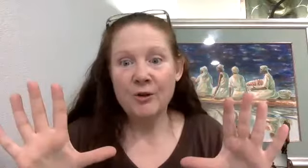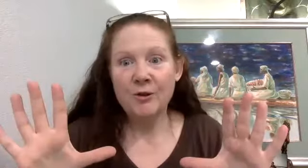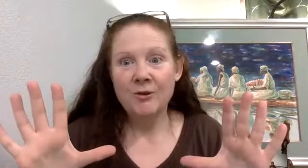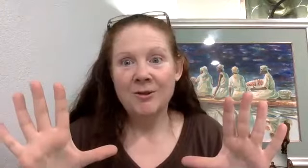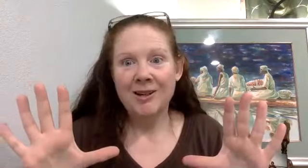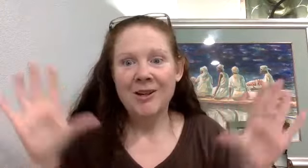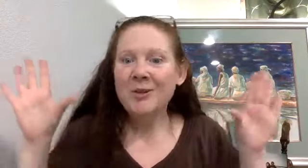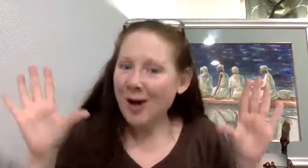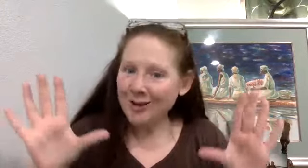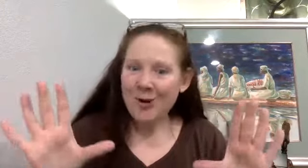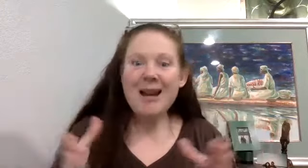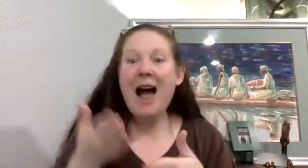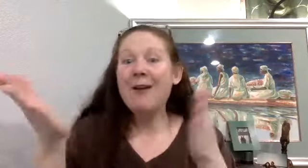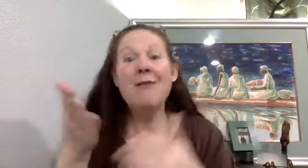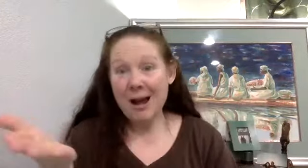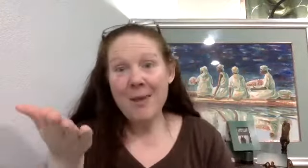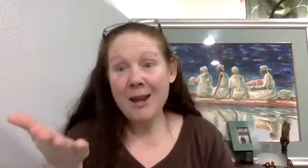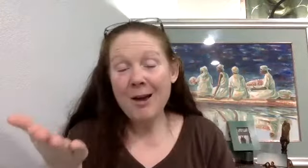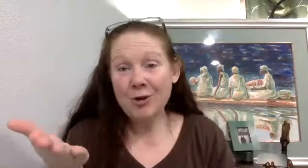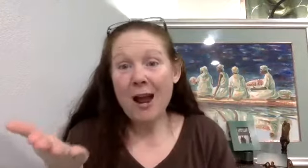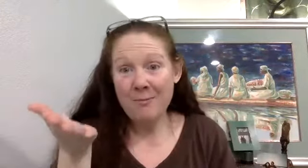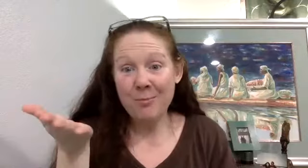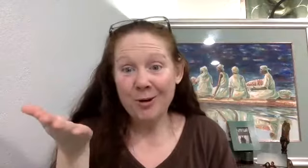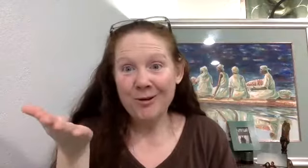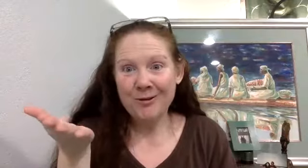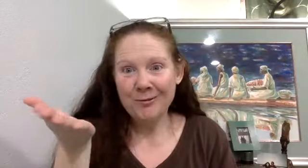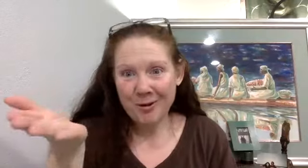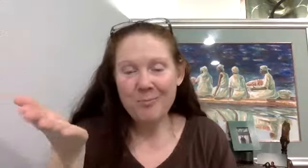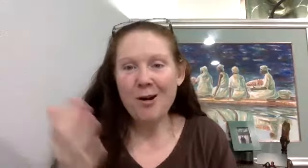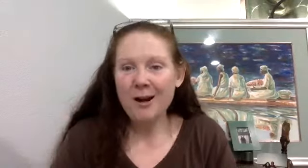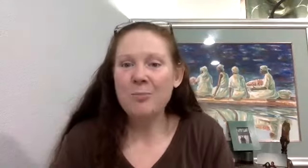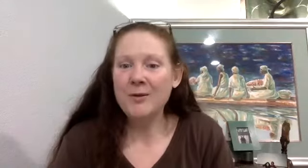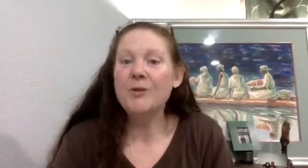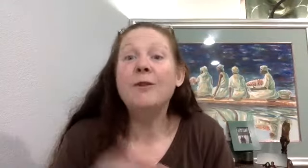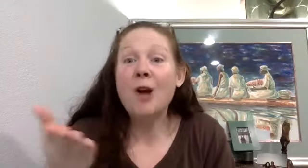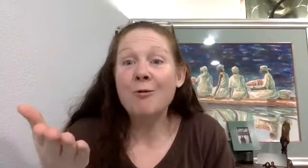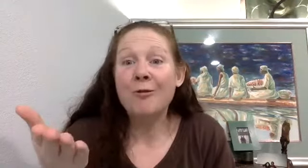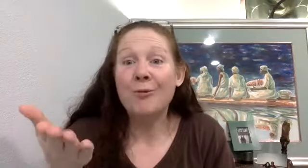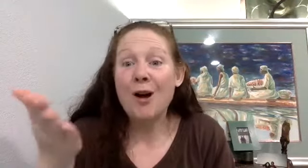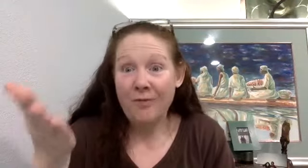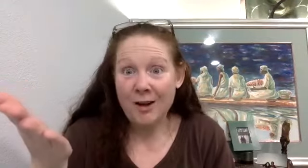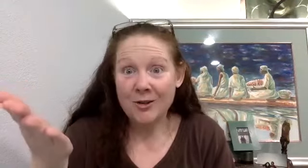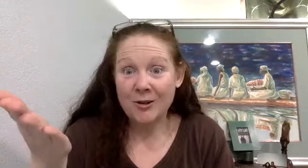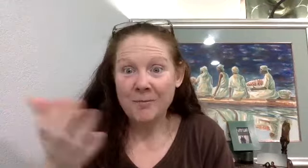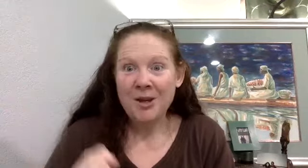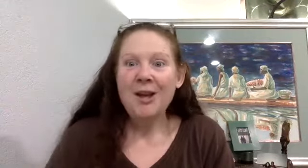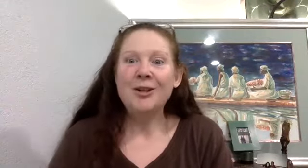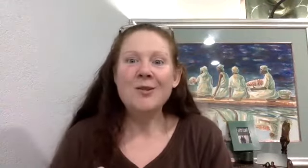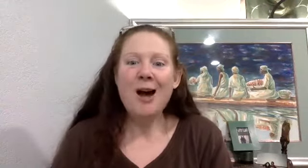So Botswana, I've now met a tribe member, Paul Carrick Brunson, the photographer, Ron Foster. Turns out